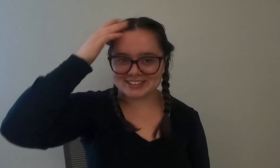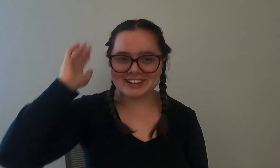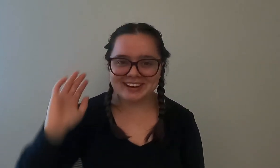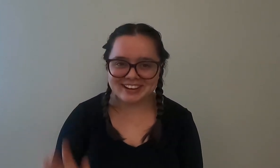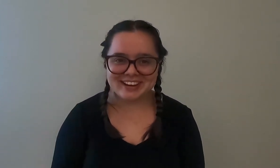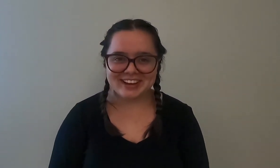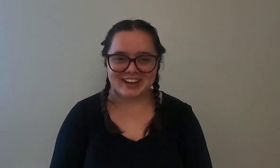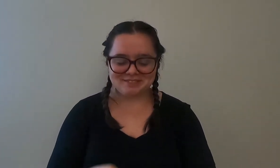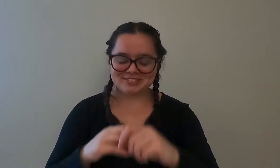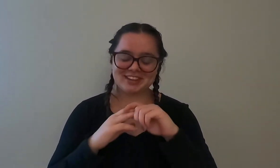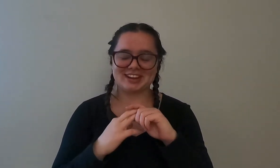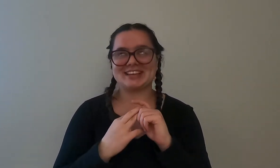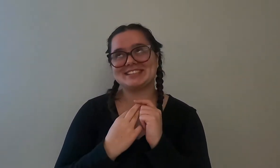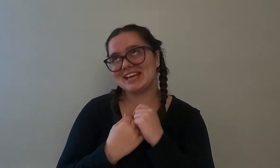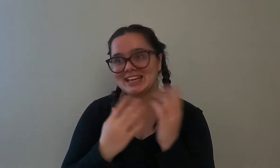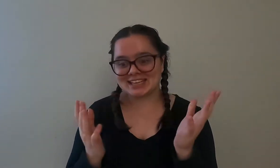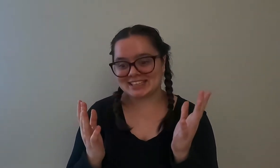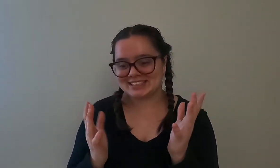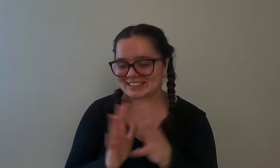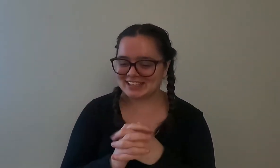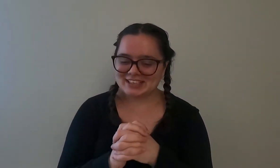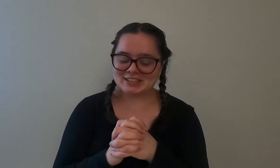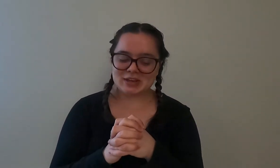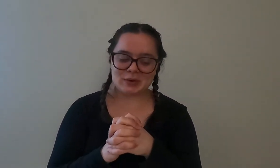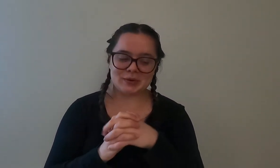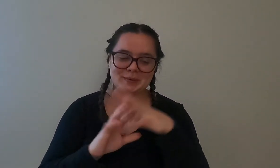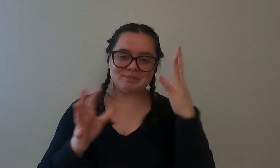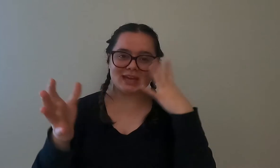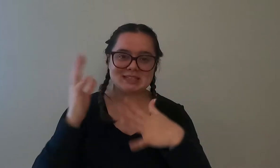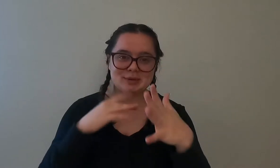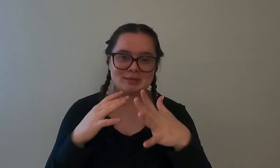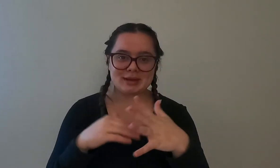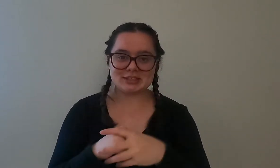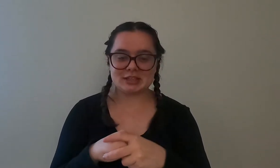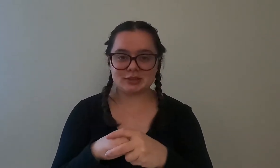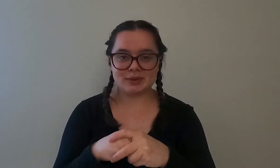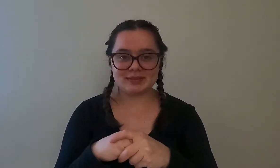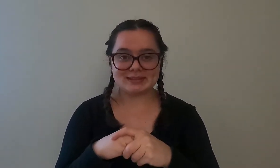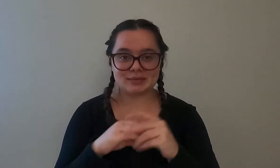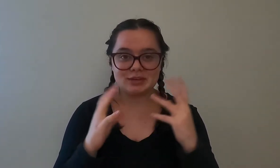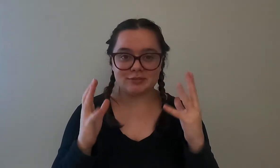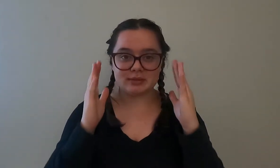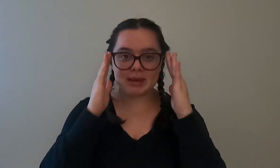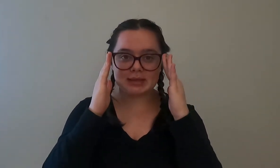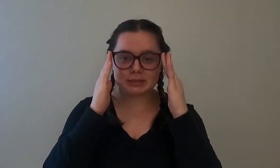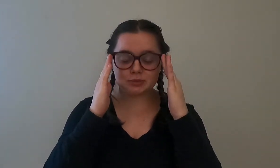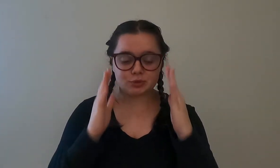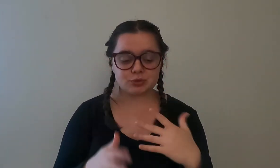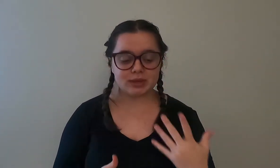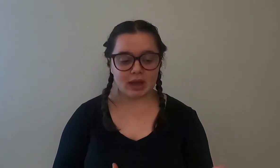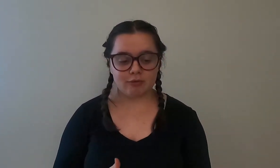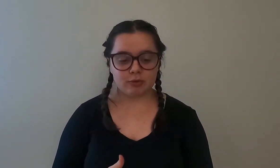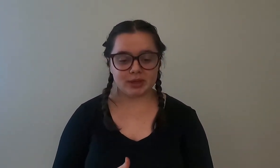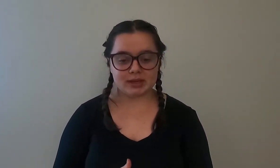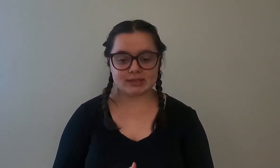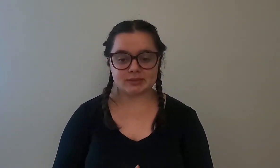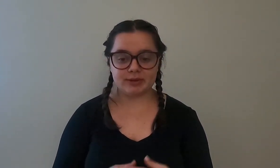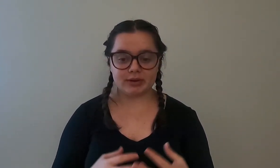a little excited so that's pretty much the three things that we did for the masks which was really helpful because it's very